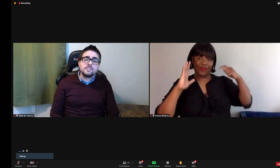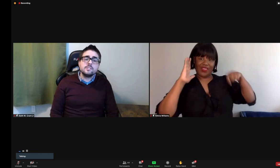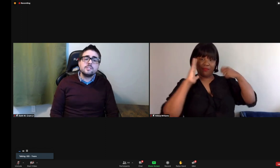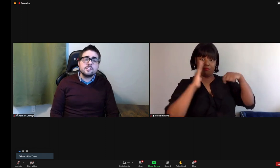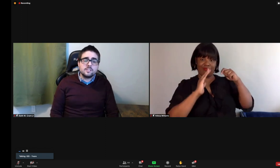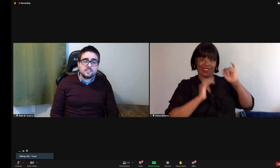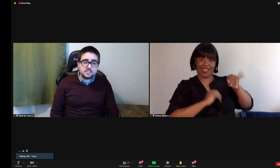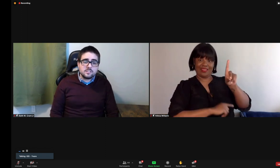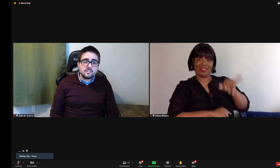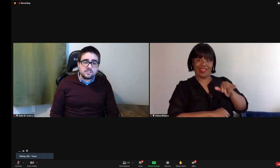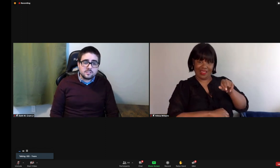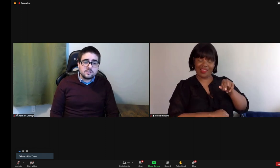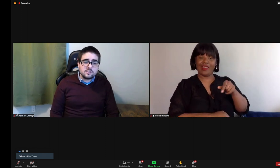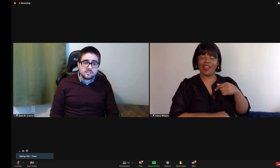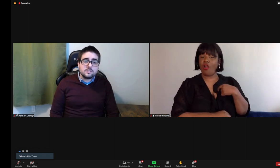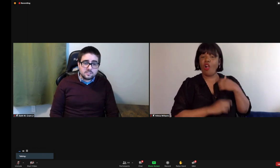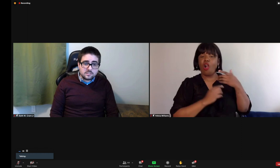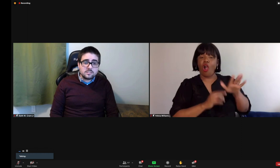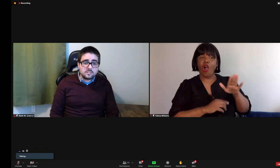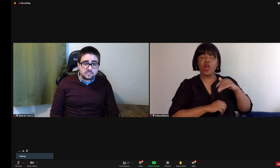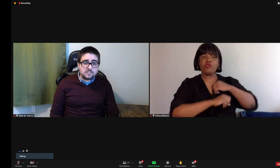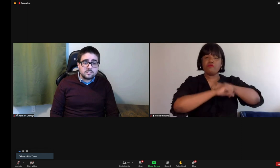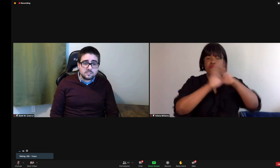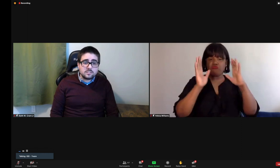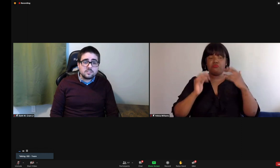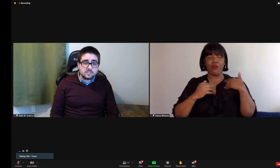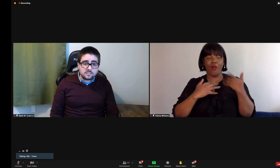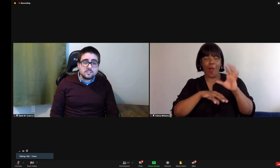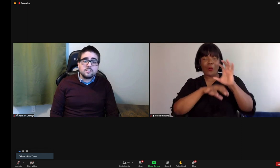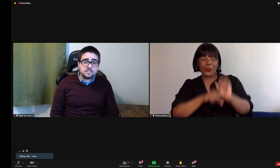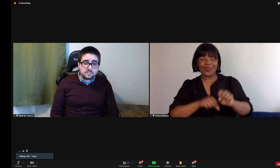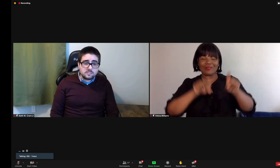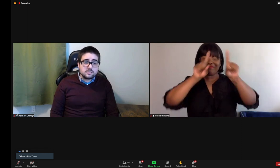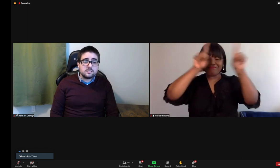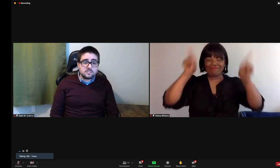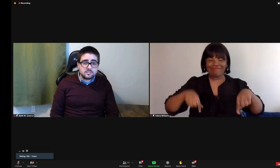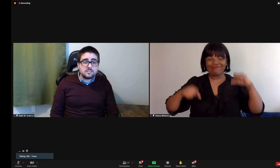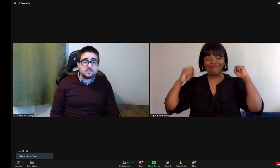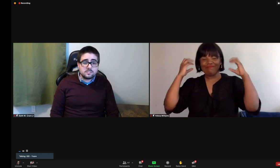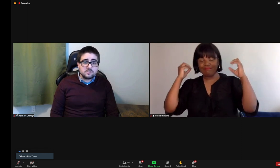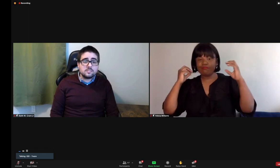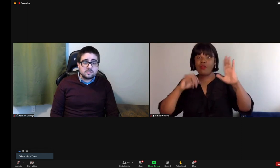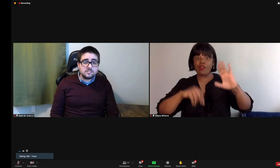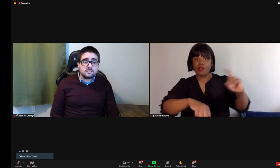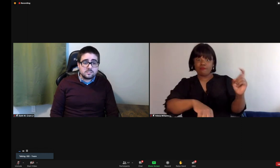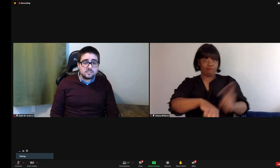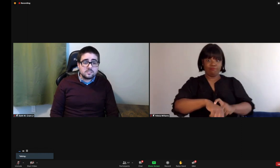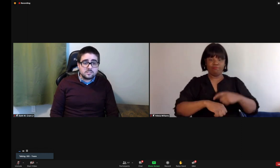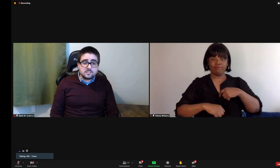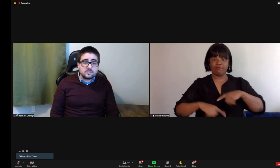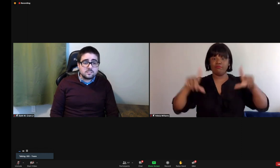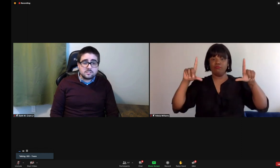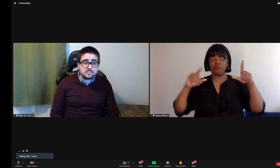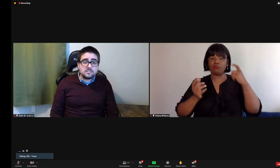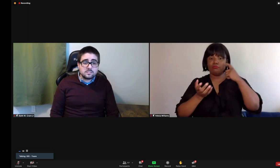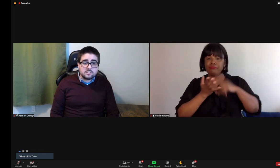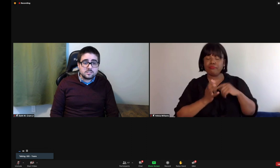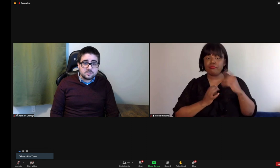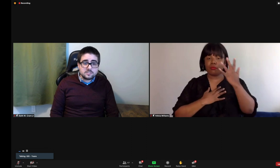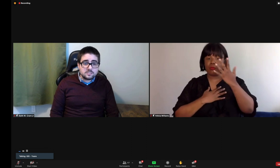with what I produced. There would be some times where, you know, on a certain day, I would think that I'm good to go. And when it's time to be on